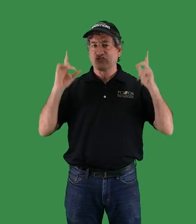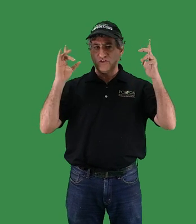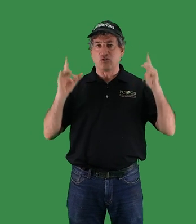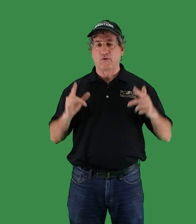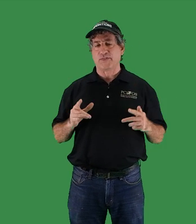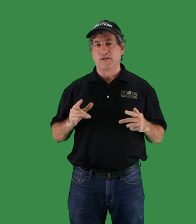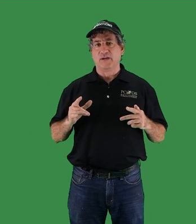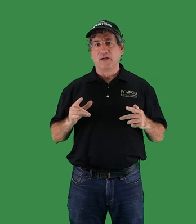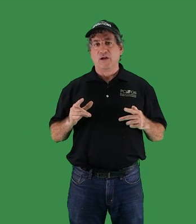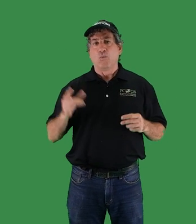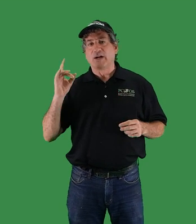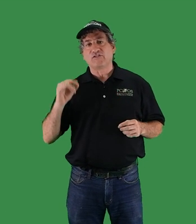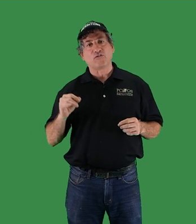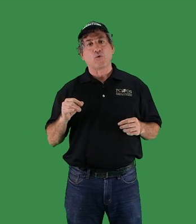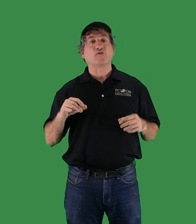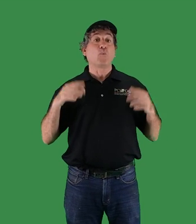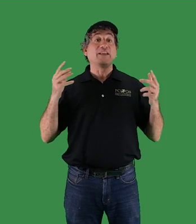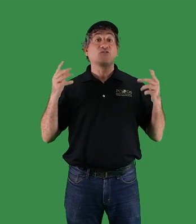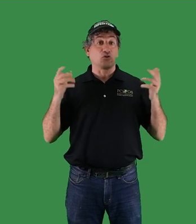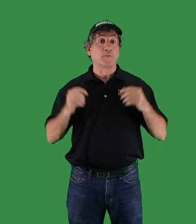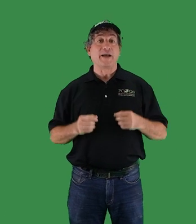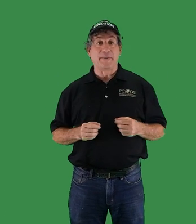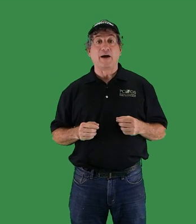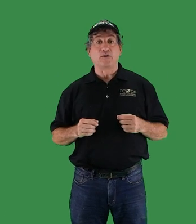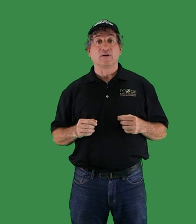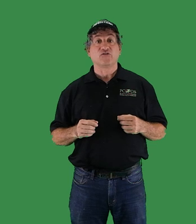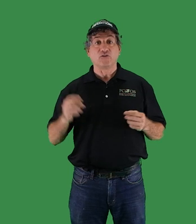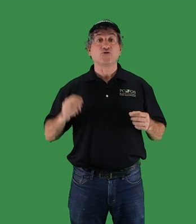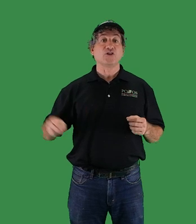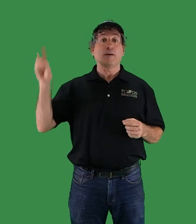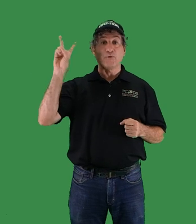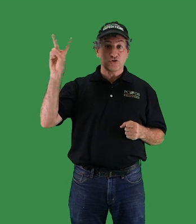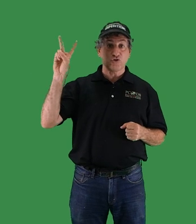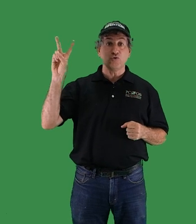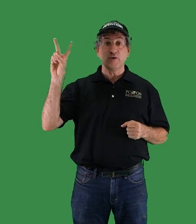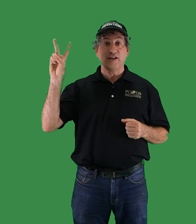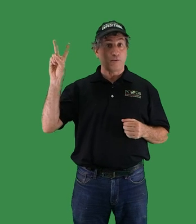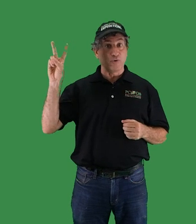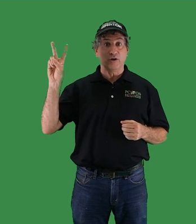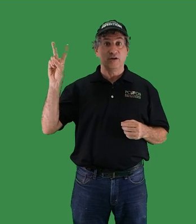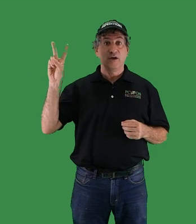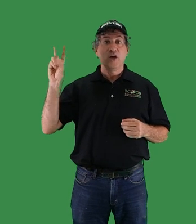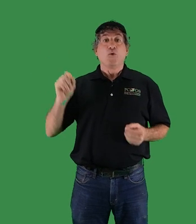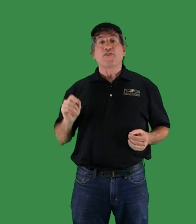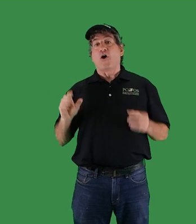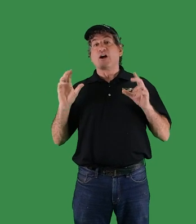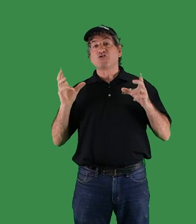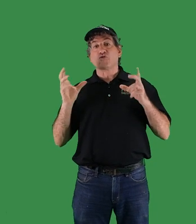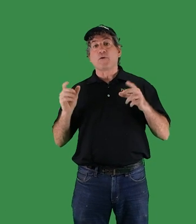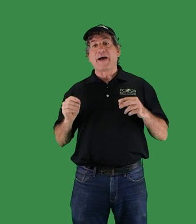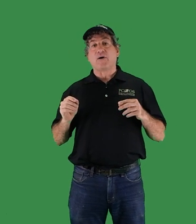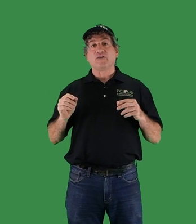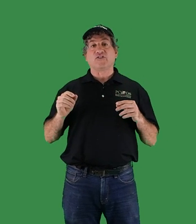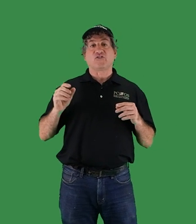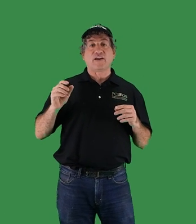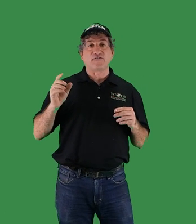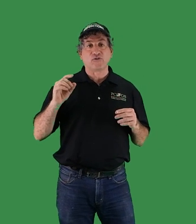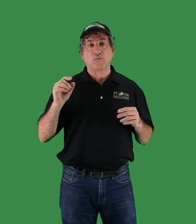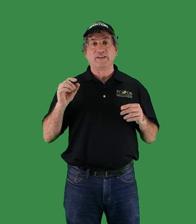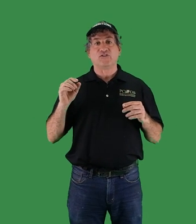to the North. One is, of course, wind turbine power, solution number two in our book. With onshore power, such as I first witnessed